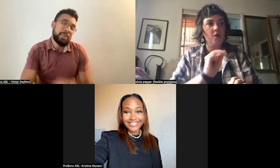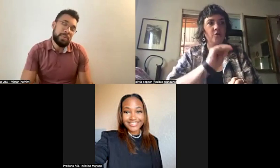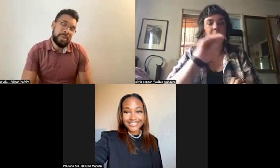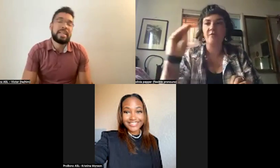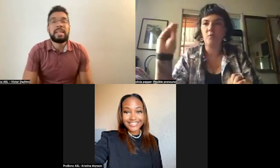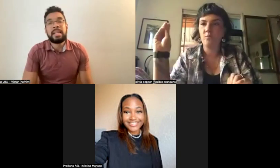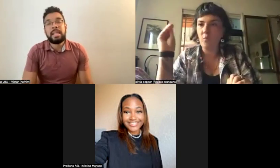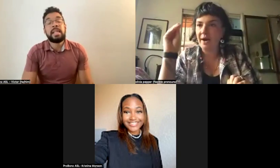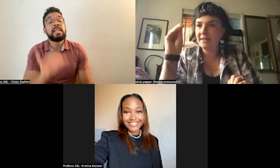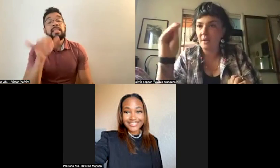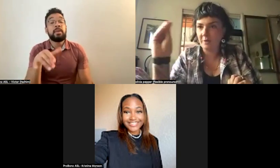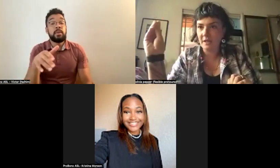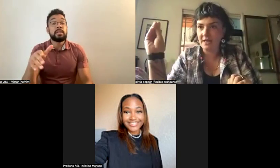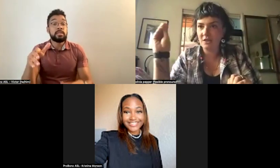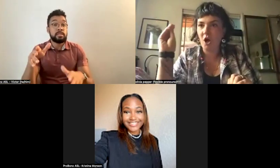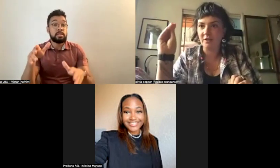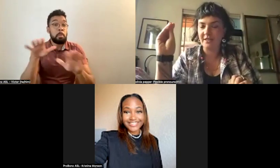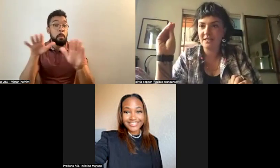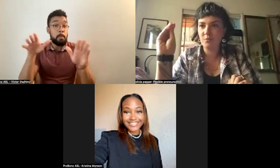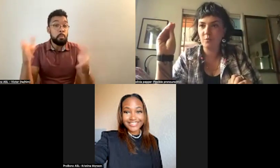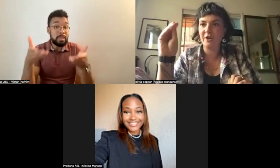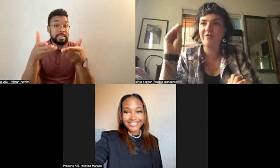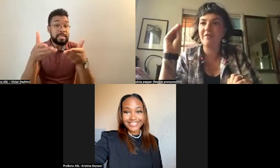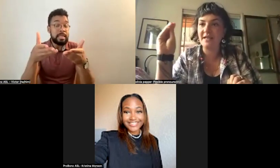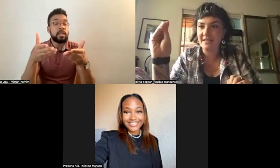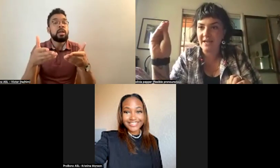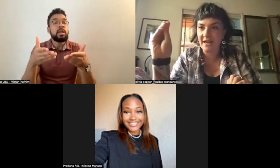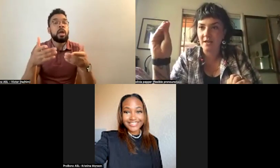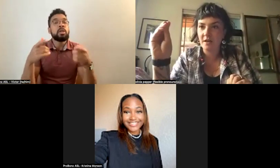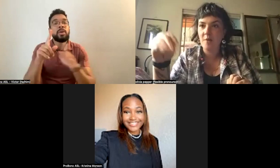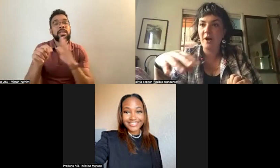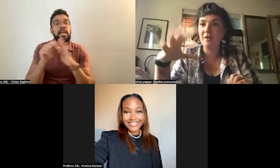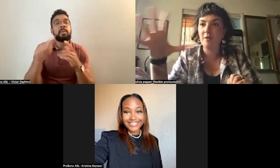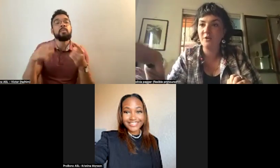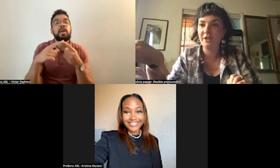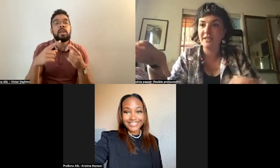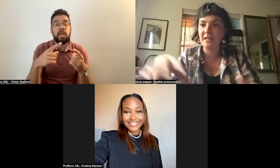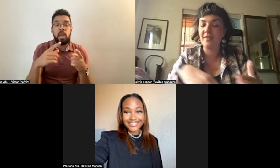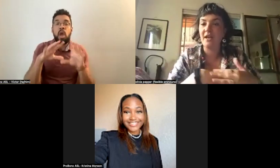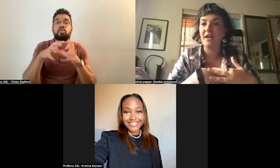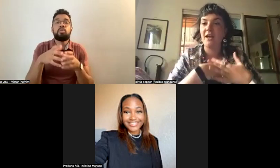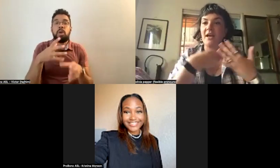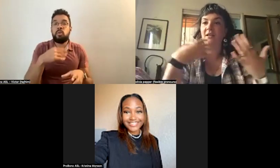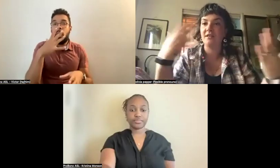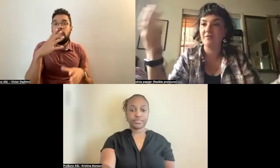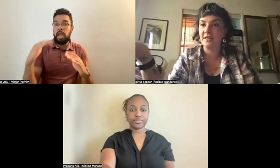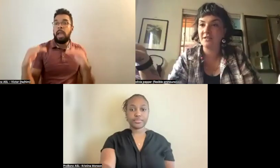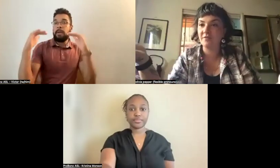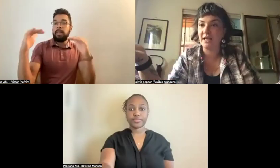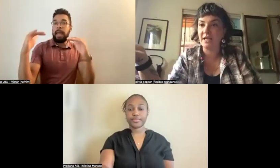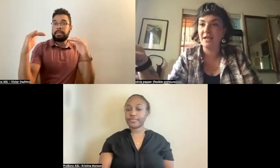group of white upper-class colonists were very fascinated by the communities that they had